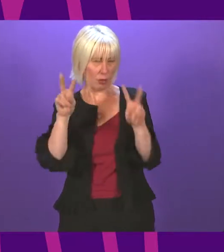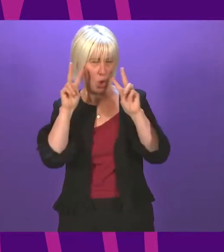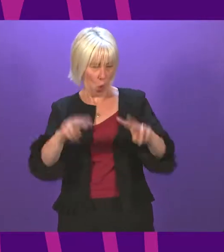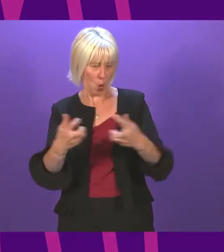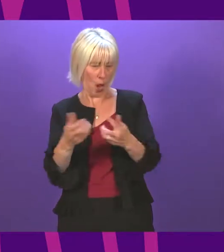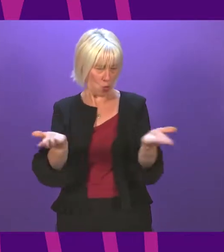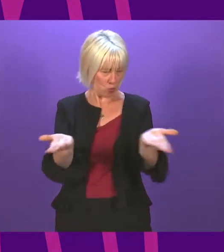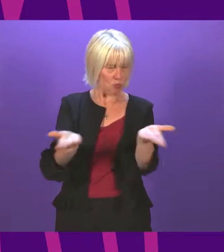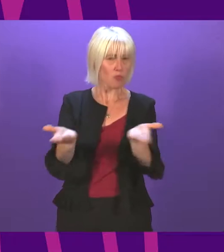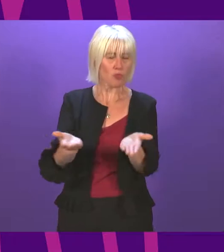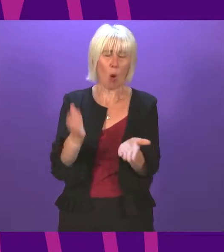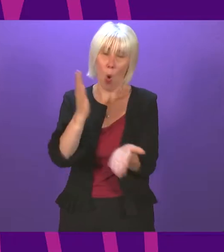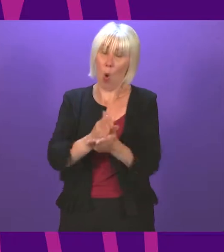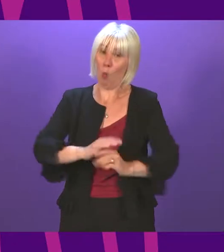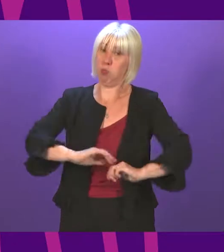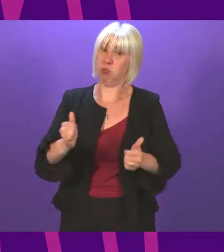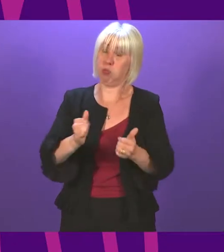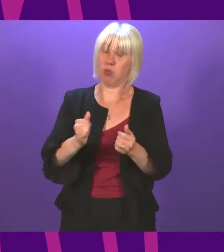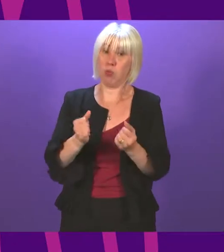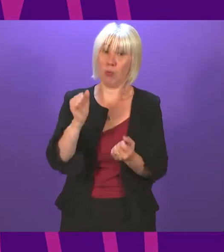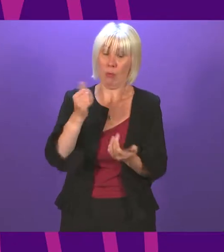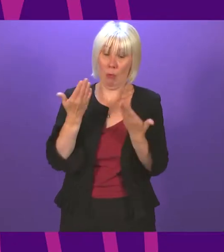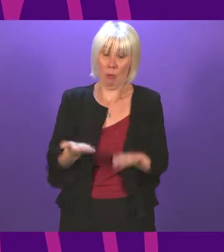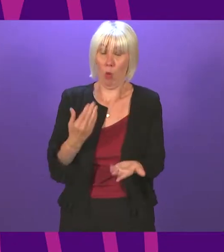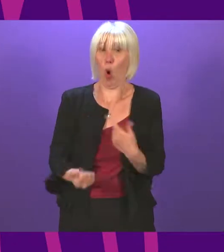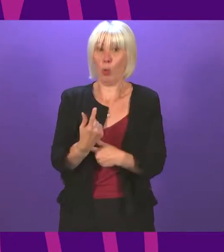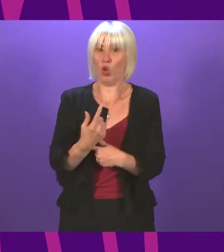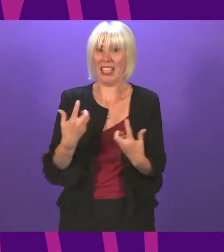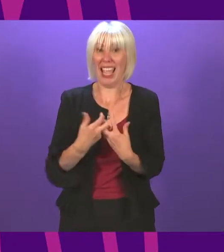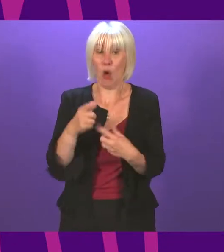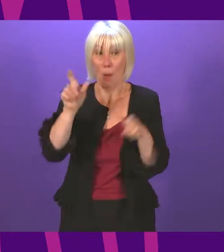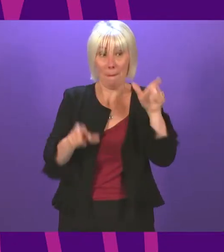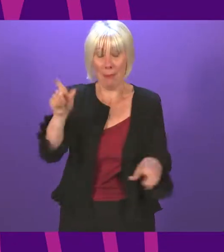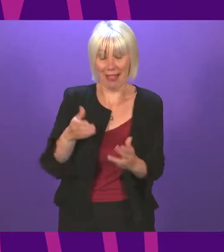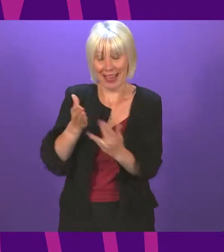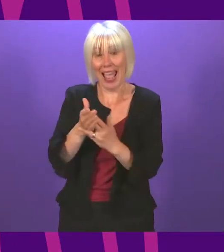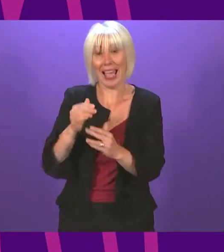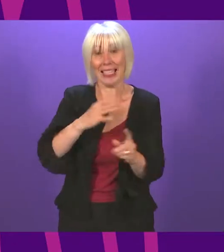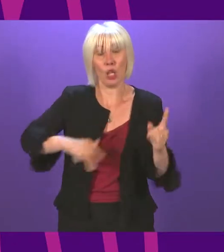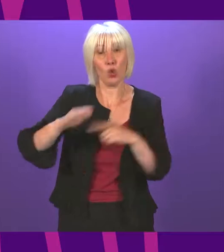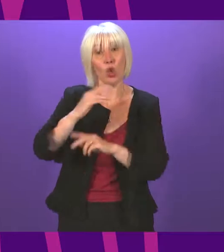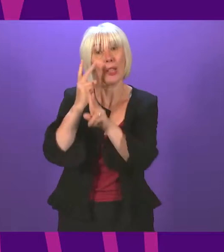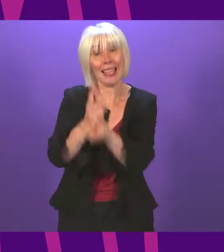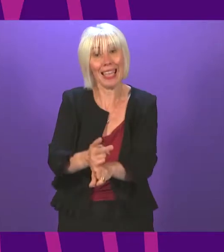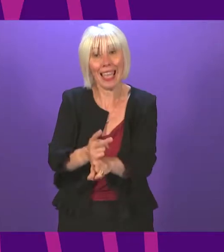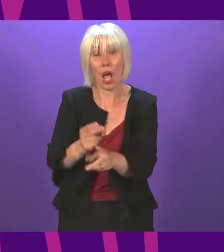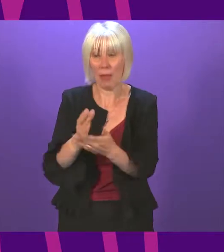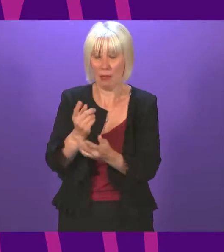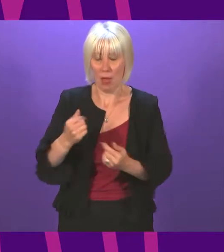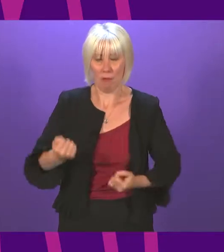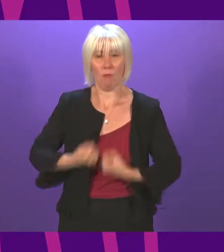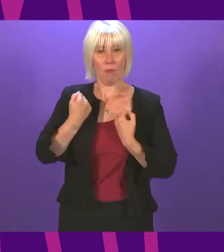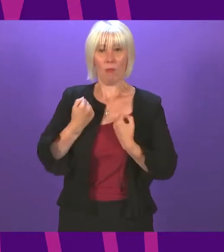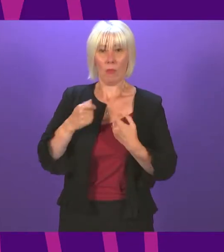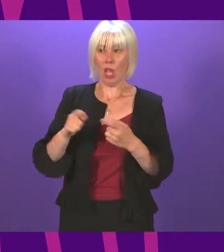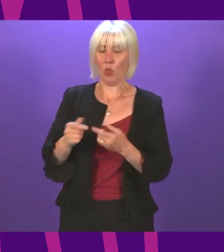historic moment when we have the chance to transform the way people access social care, to improve choice and autonomy, to deliver greater recognition